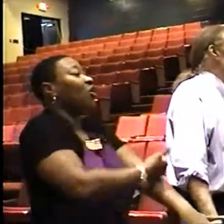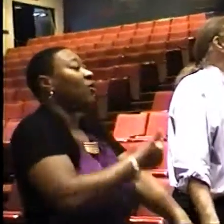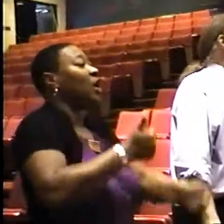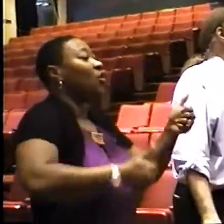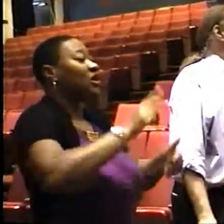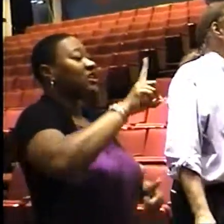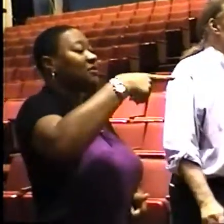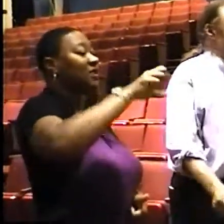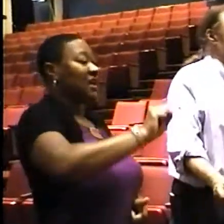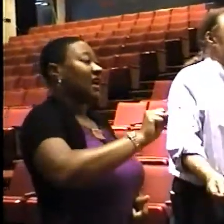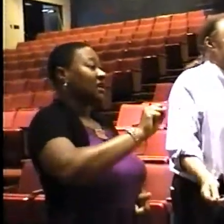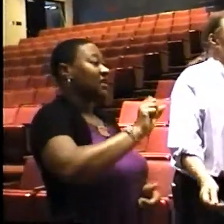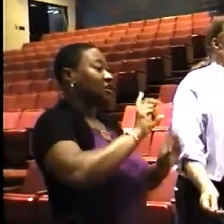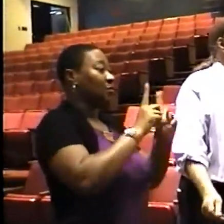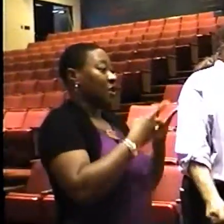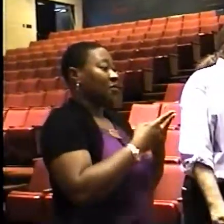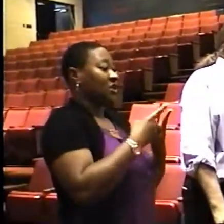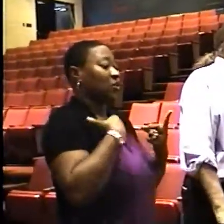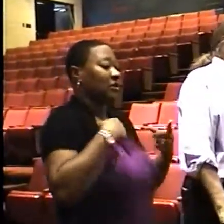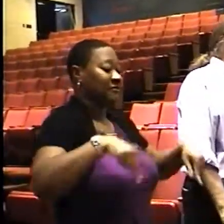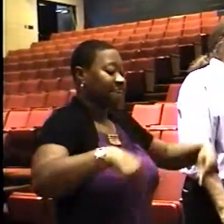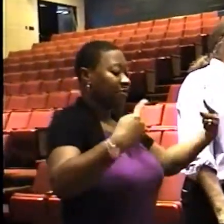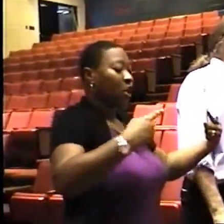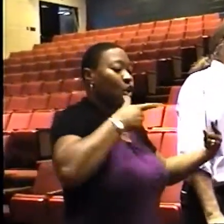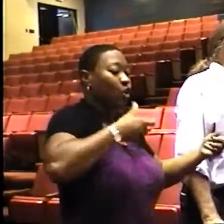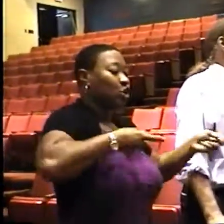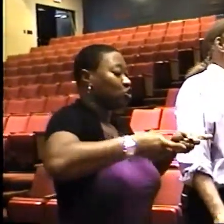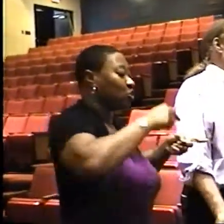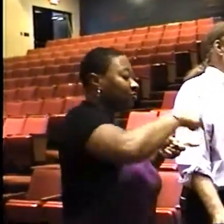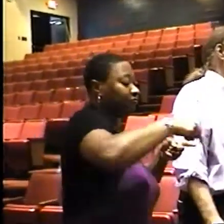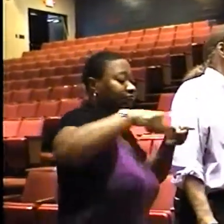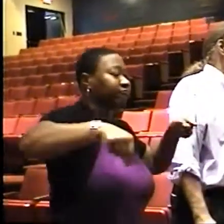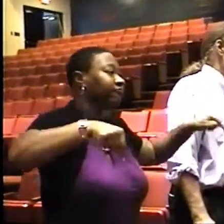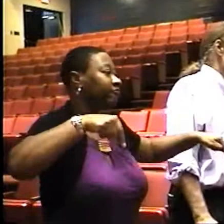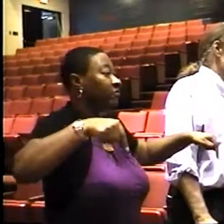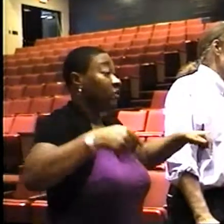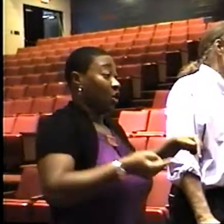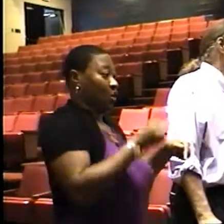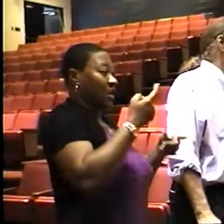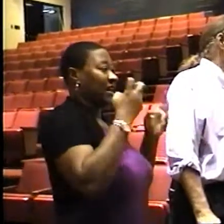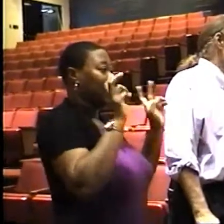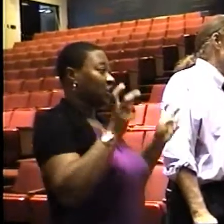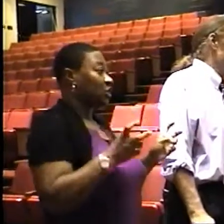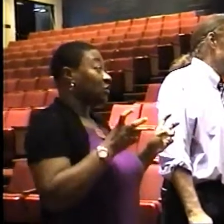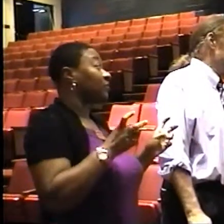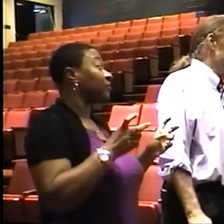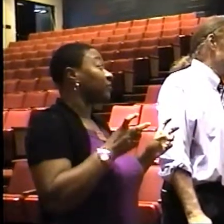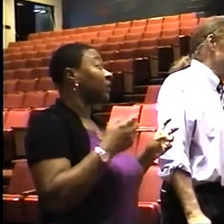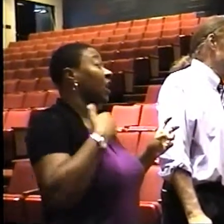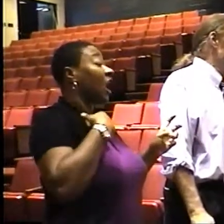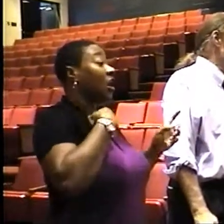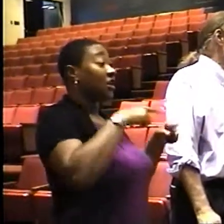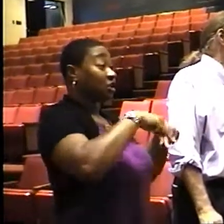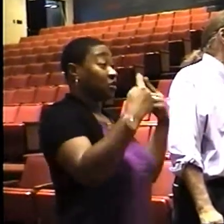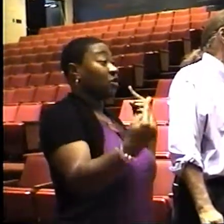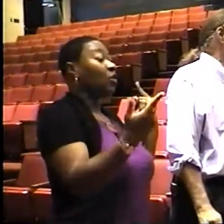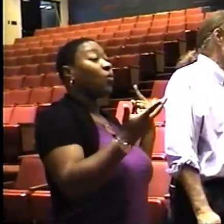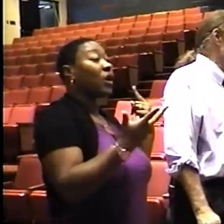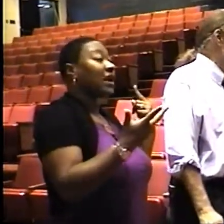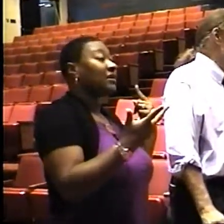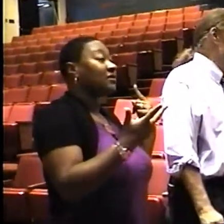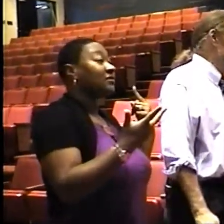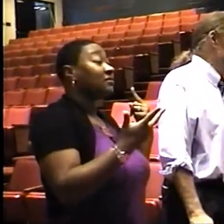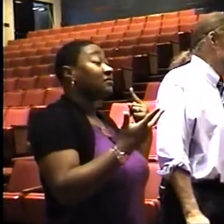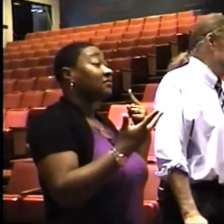DPS departments. That's what we've been fighting about, one of the things. Uh, these disagreements have now even extended,